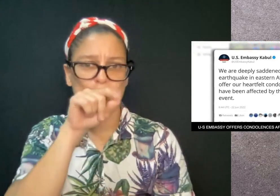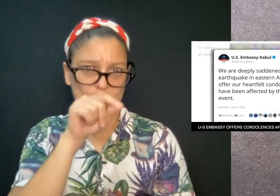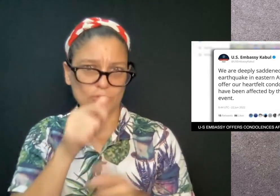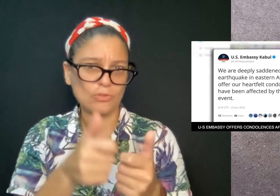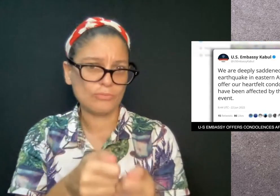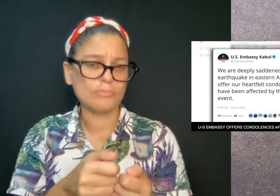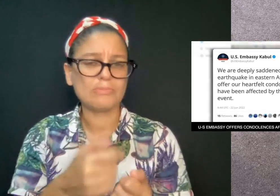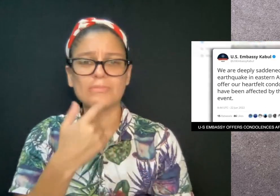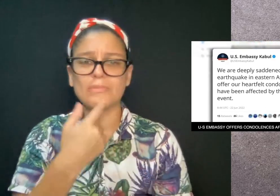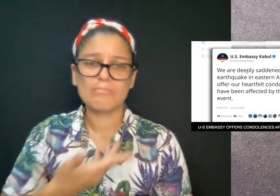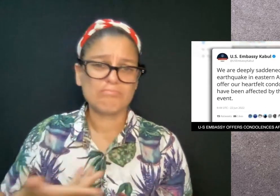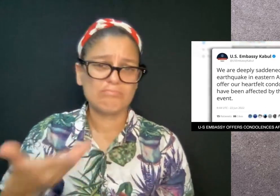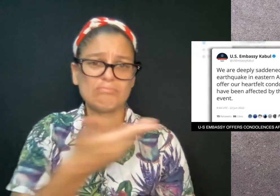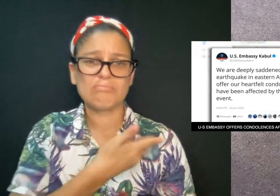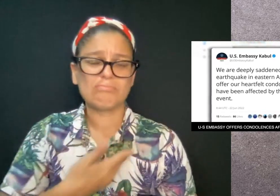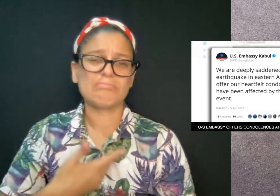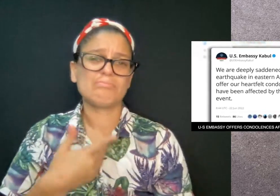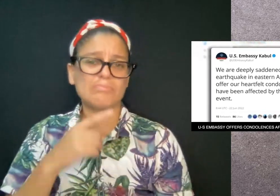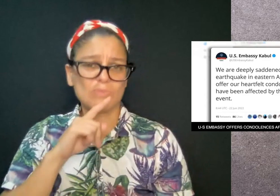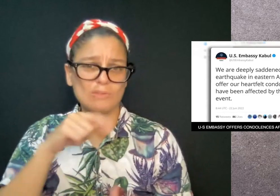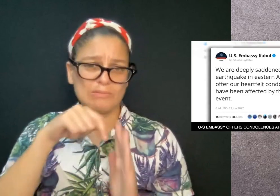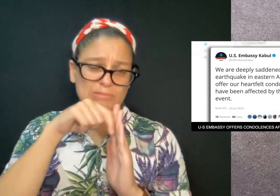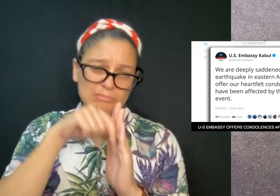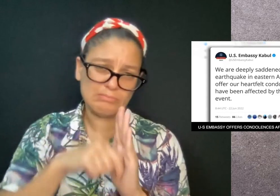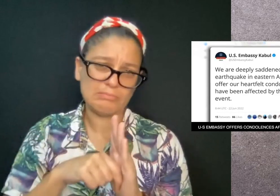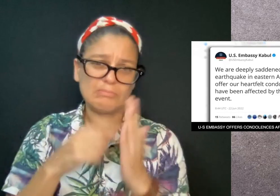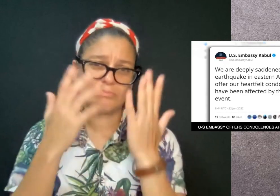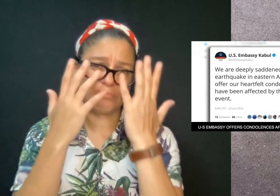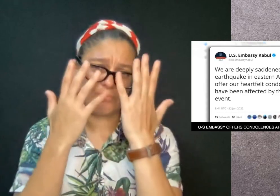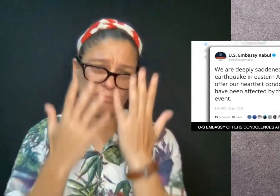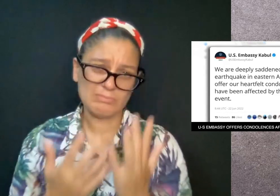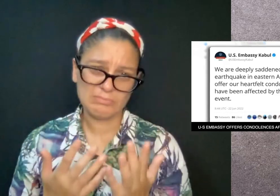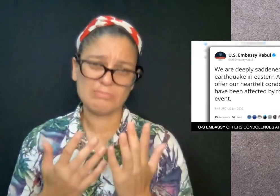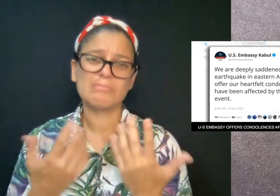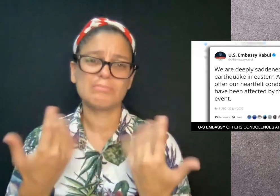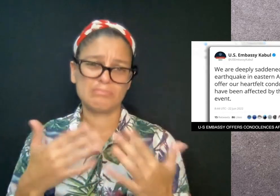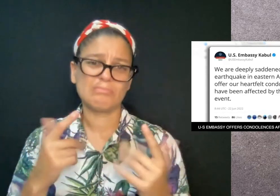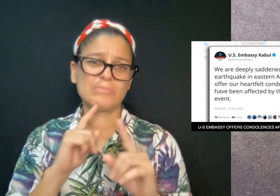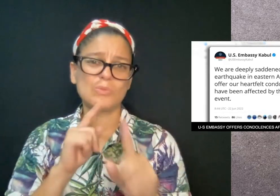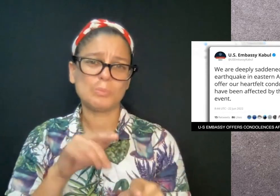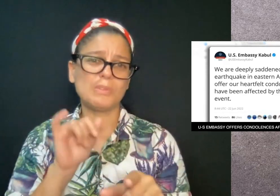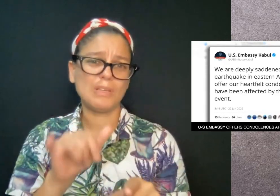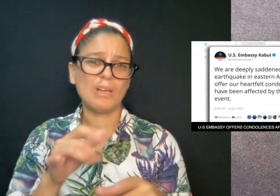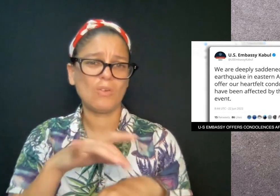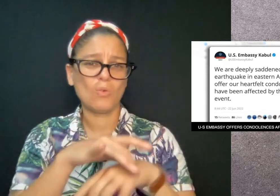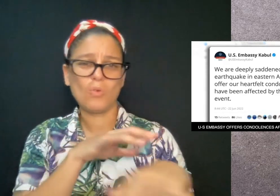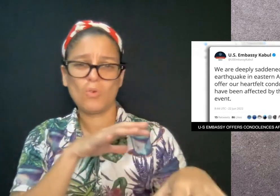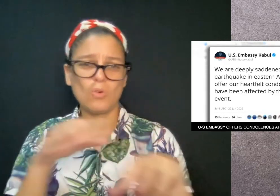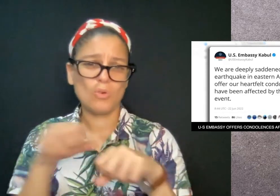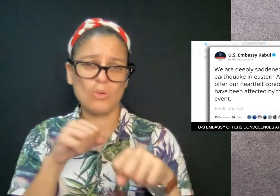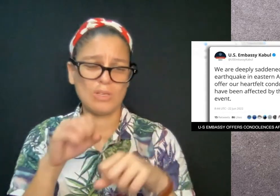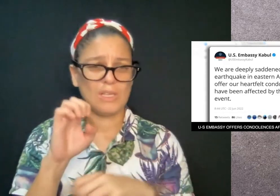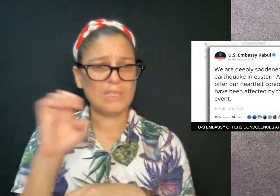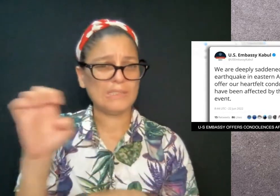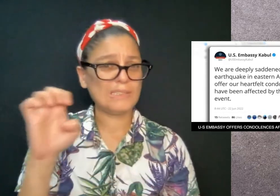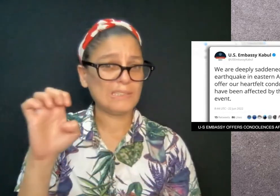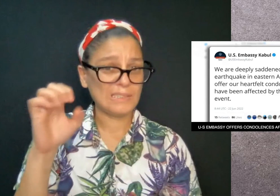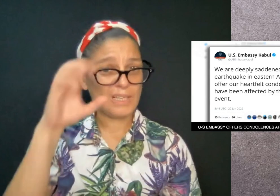The U.S. in Kabul sent condolences in a tweet saying we are deeply saddened